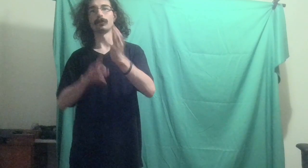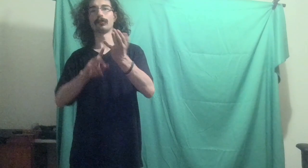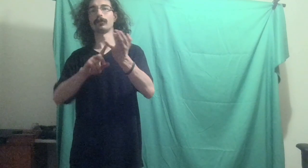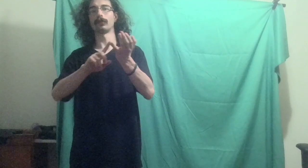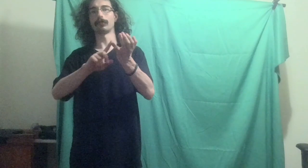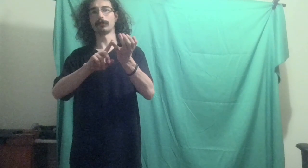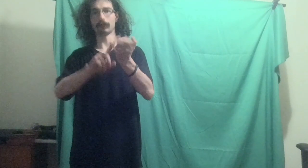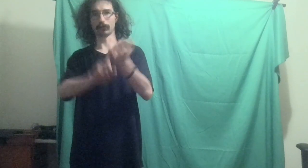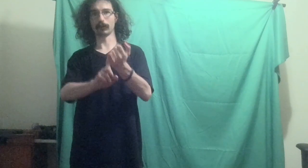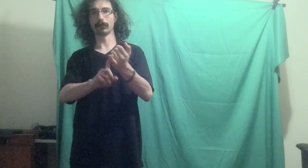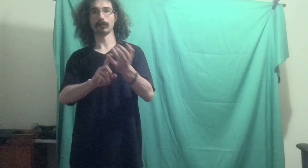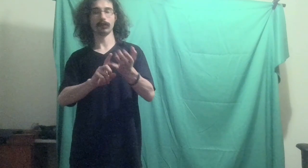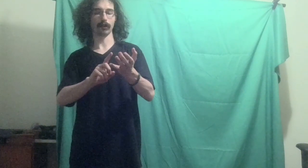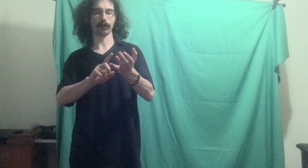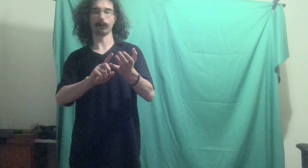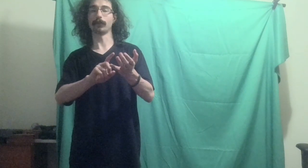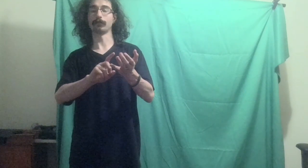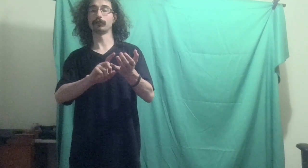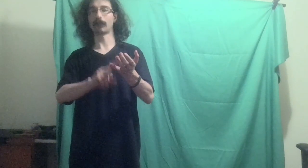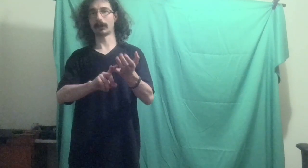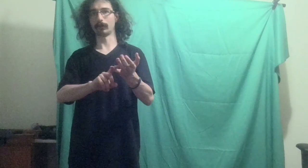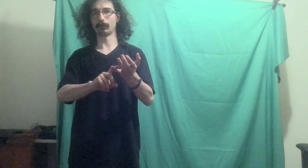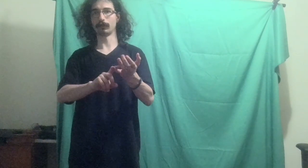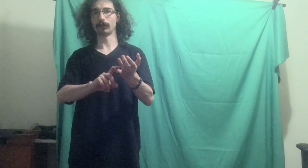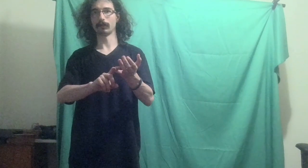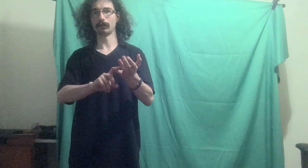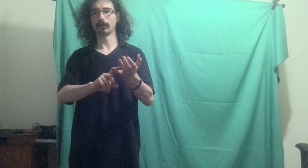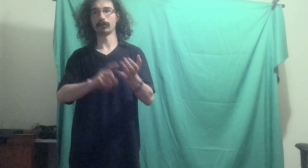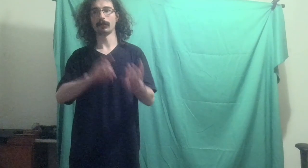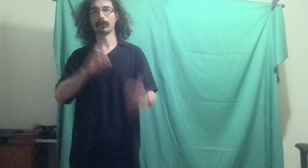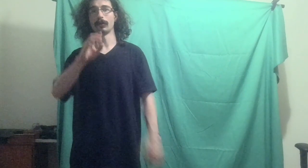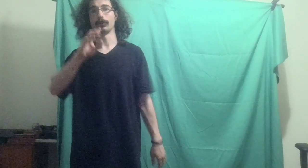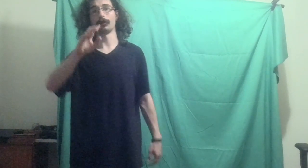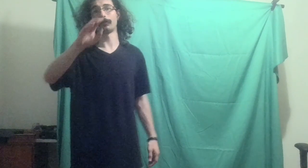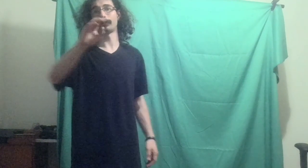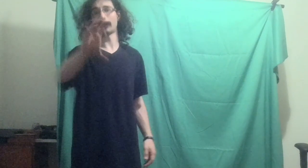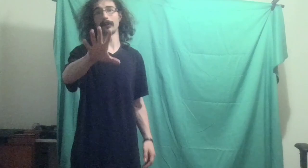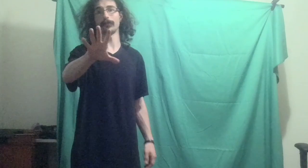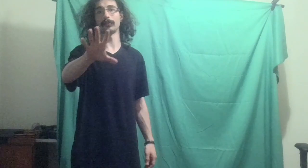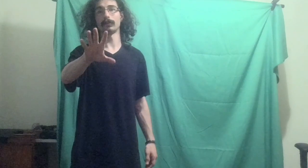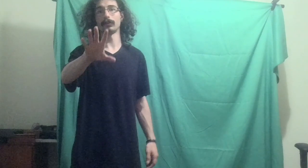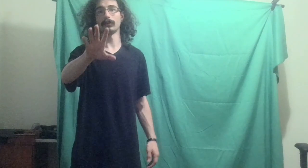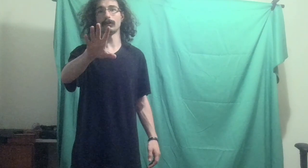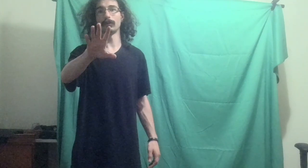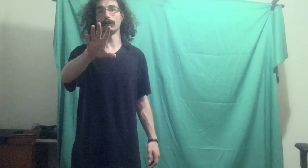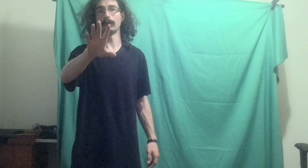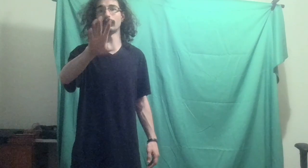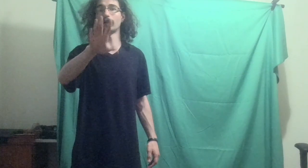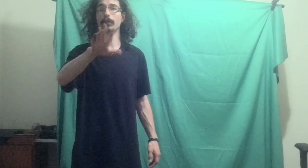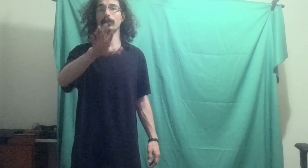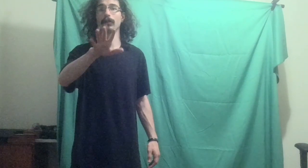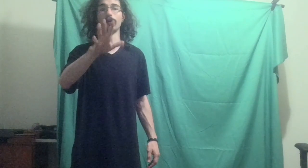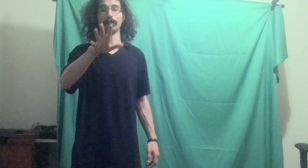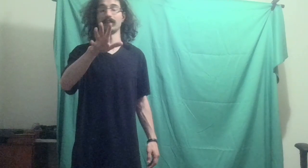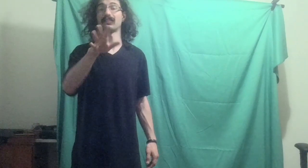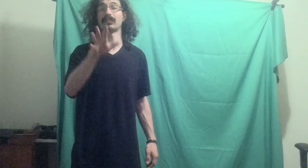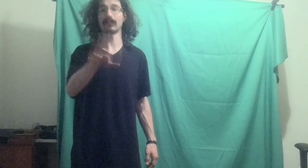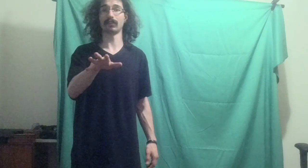a year of learning, and a year of change. Year 5, is gonna be the year of consistency,